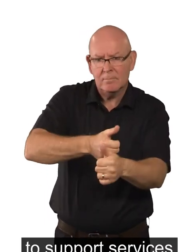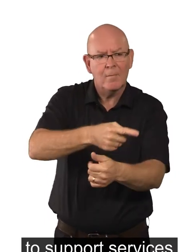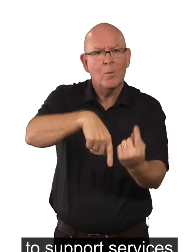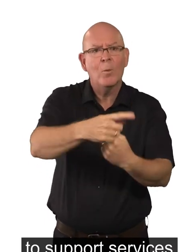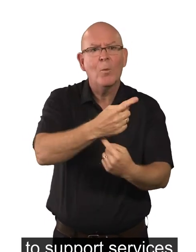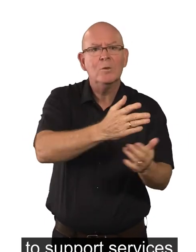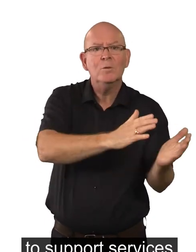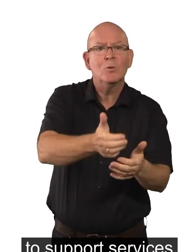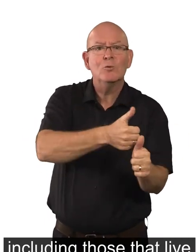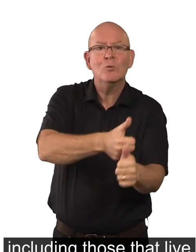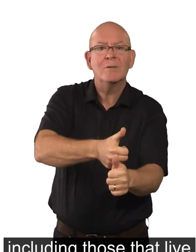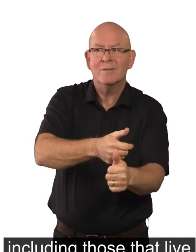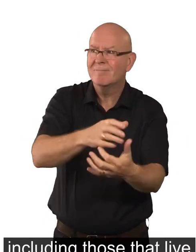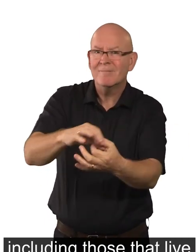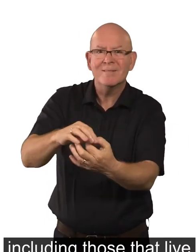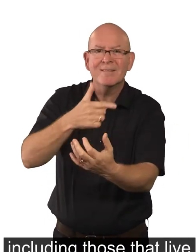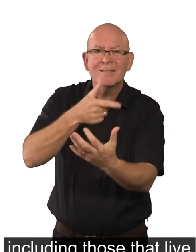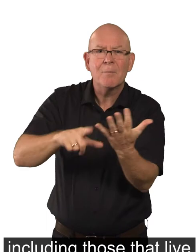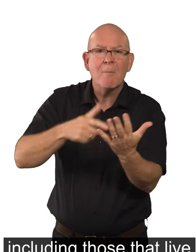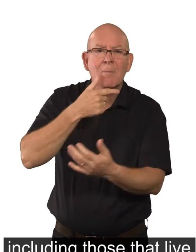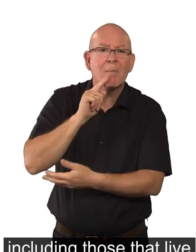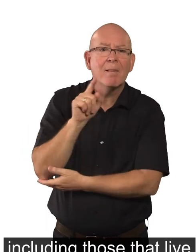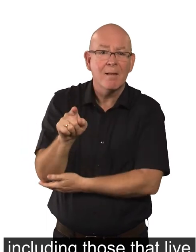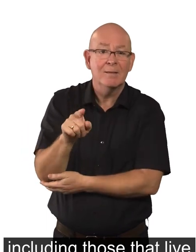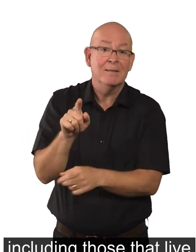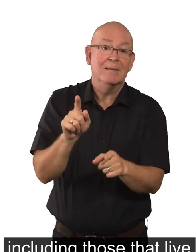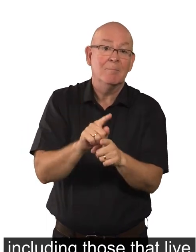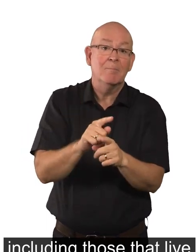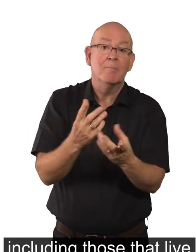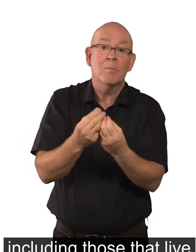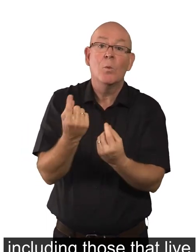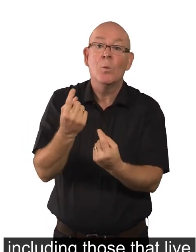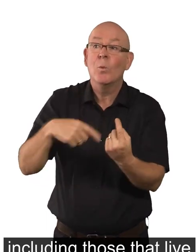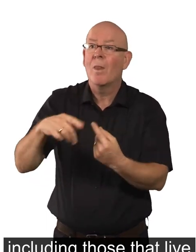people, including those that live in cities or the countryside.